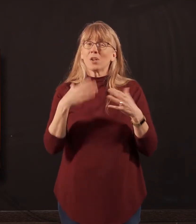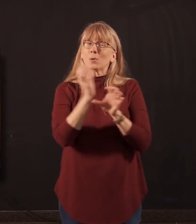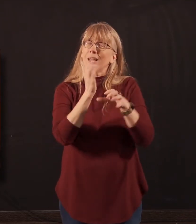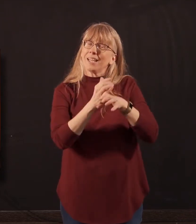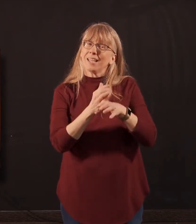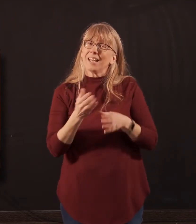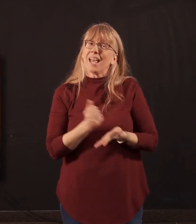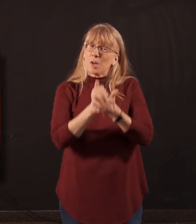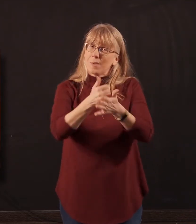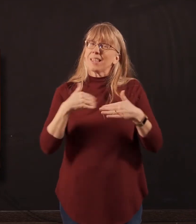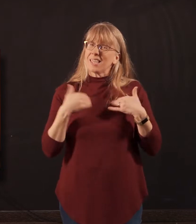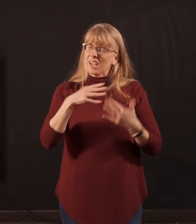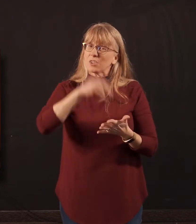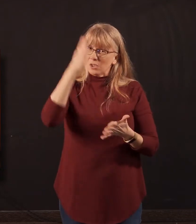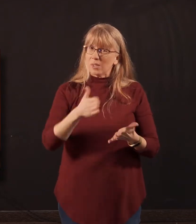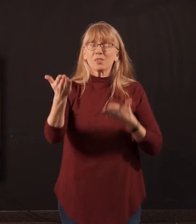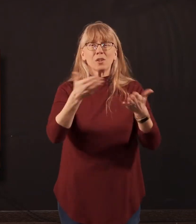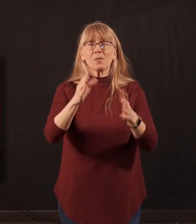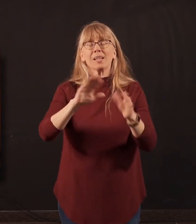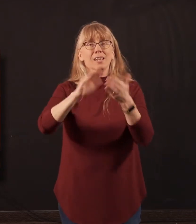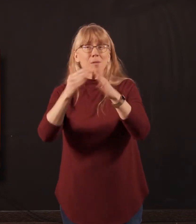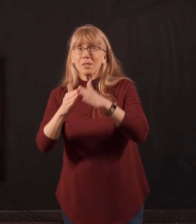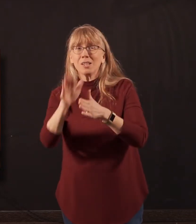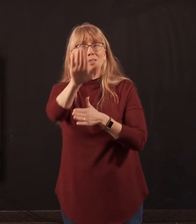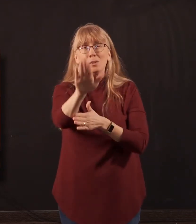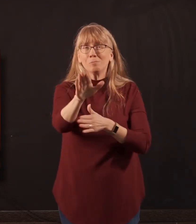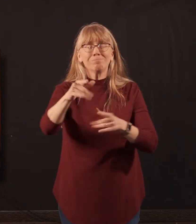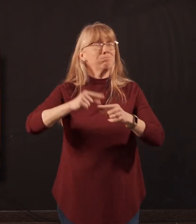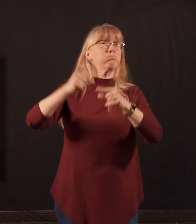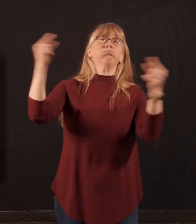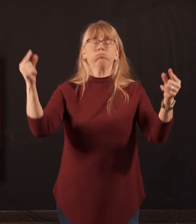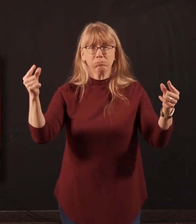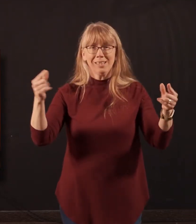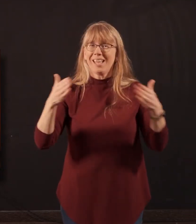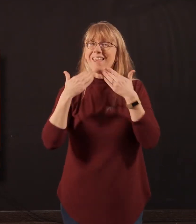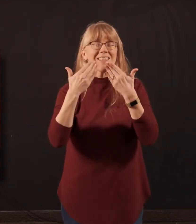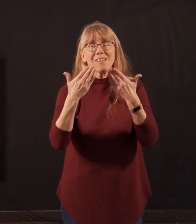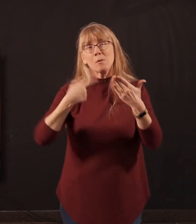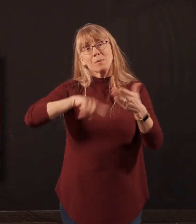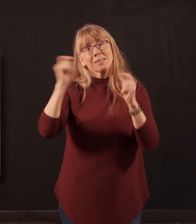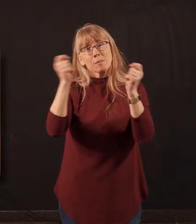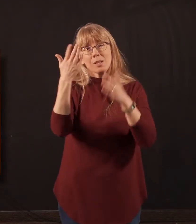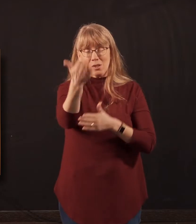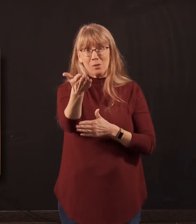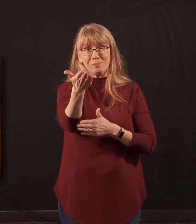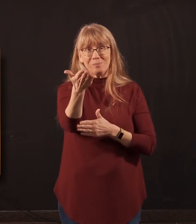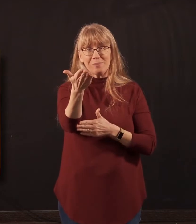serving the community, you guys have been so huge. And so we are so thankful as we celebrate you guys. Also, as we think about